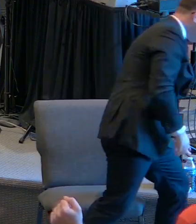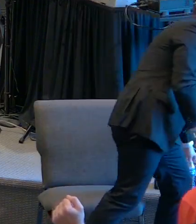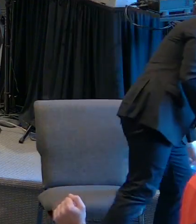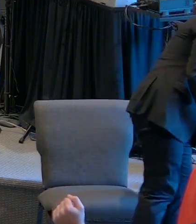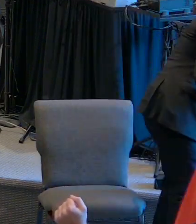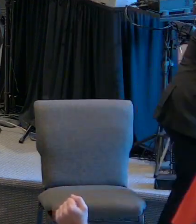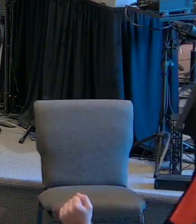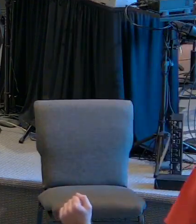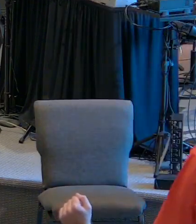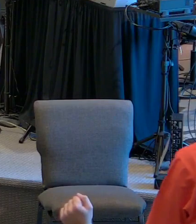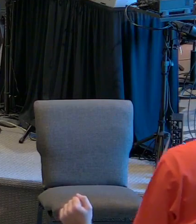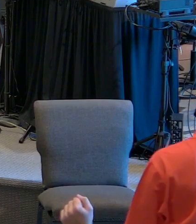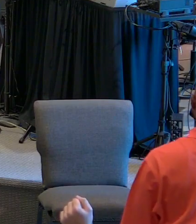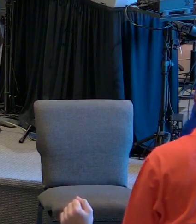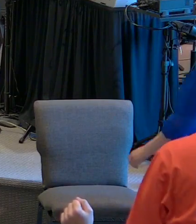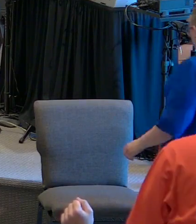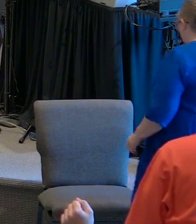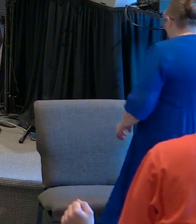Hallelujah.